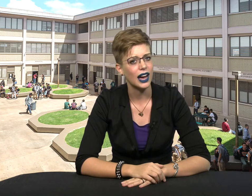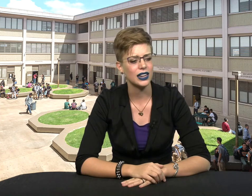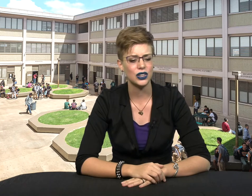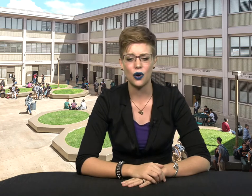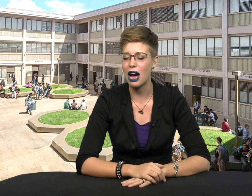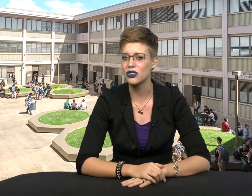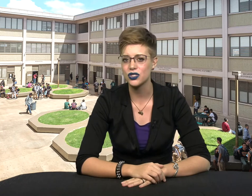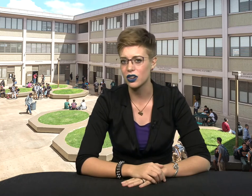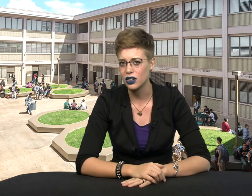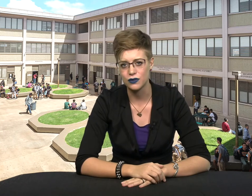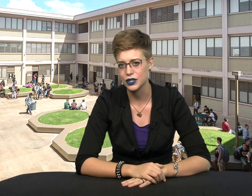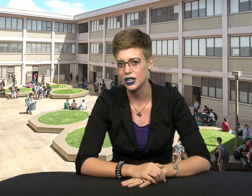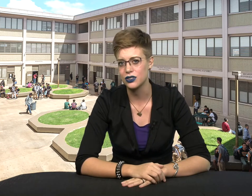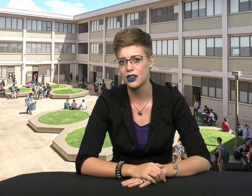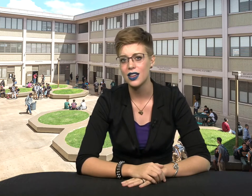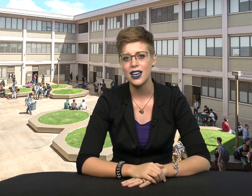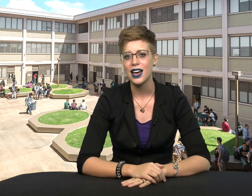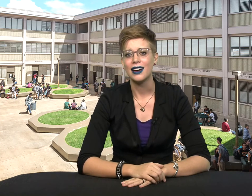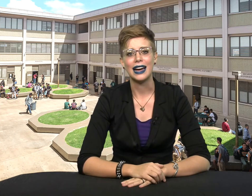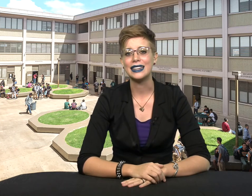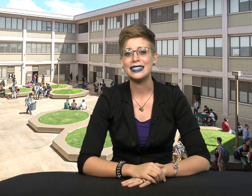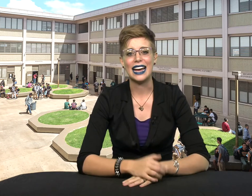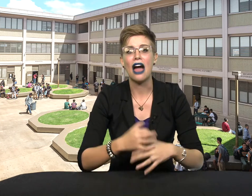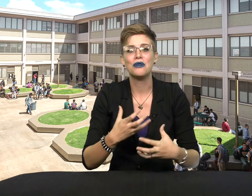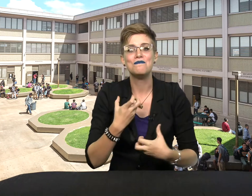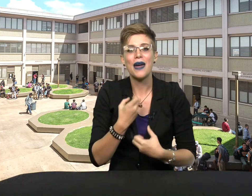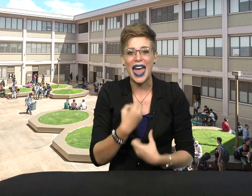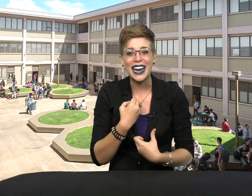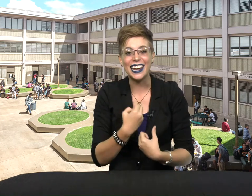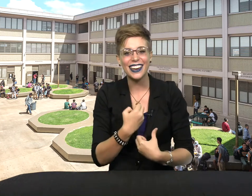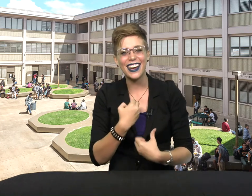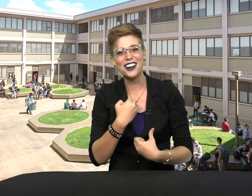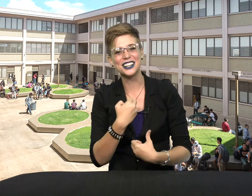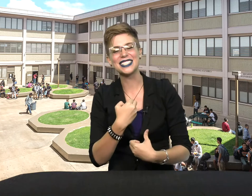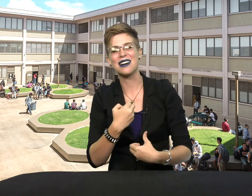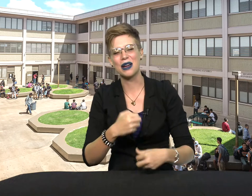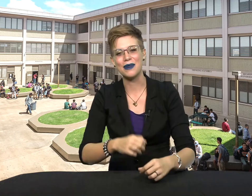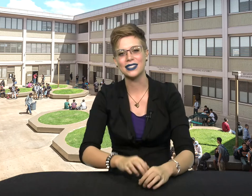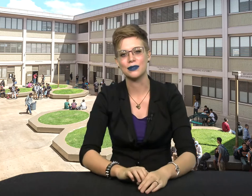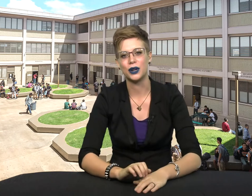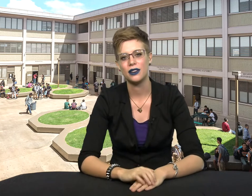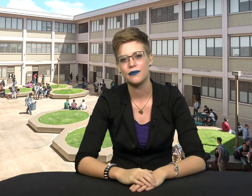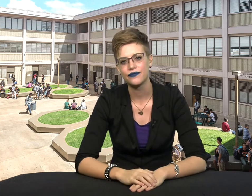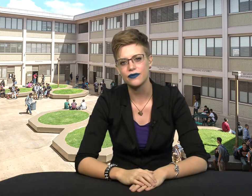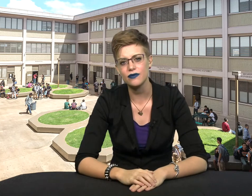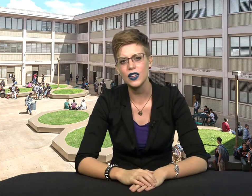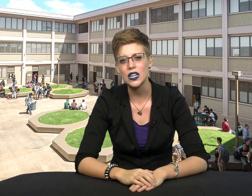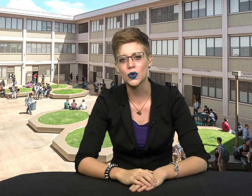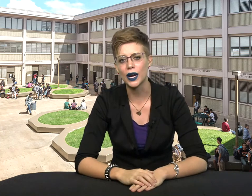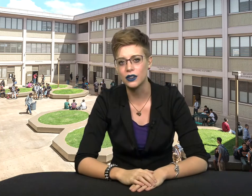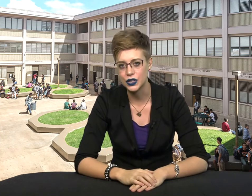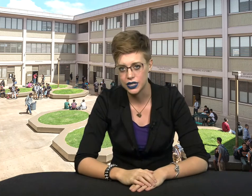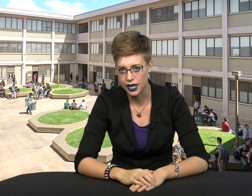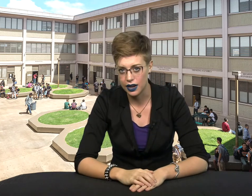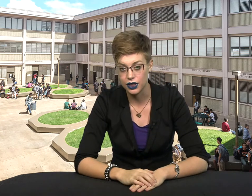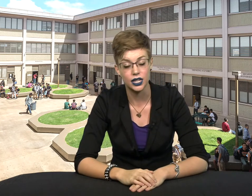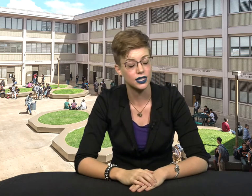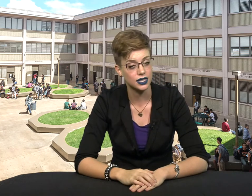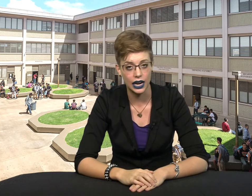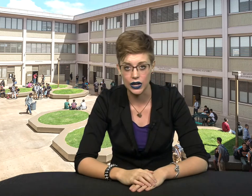I didn't know how to start a conversation. I would panic every time I met someone. So I understand that it's scary.